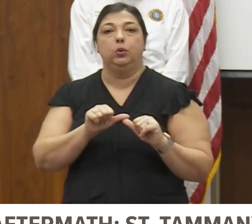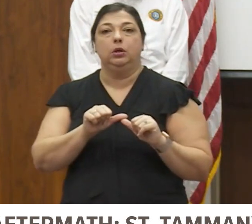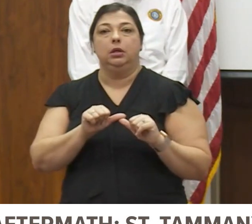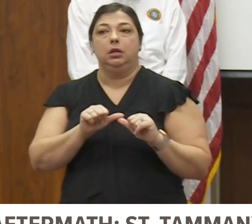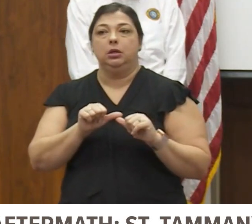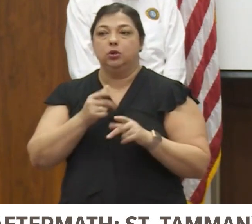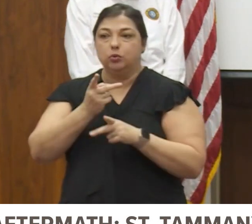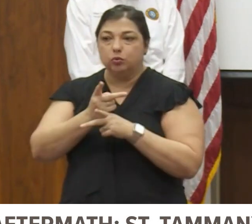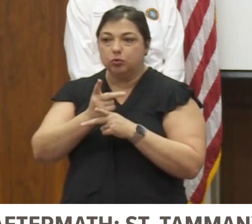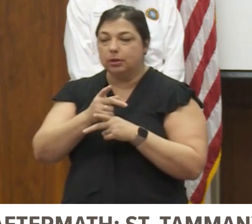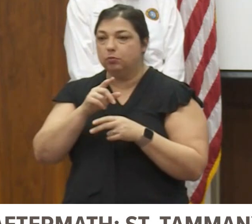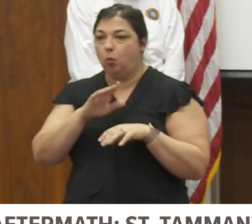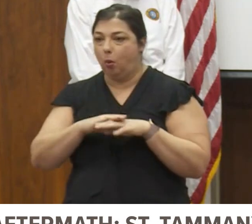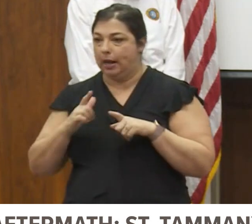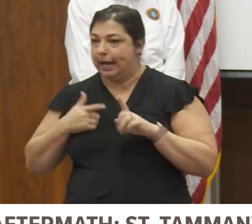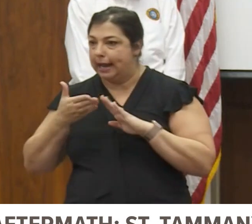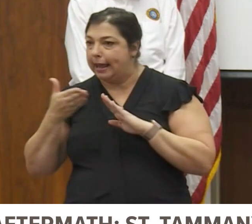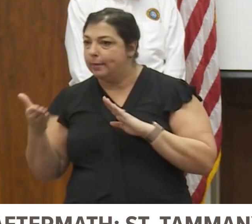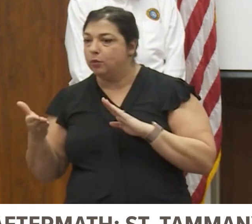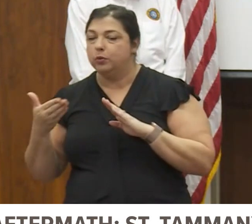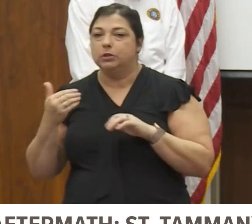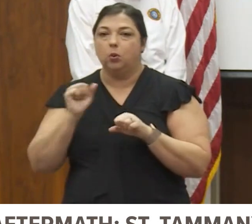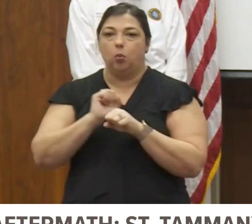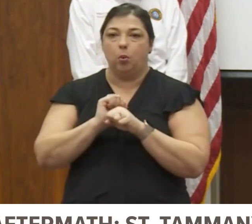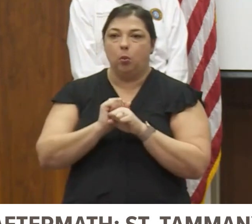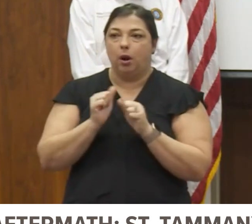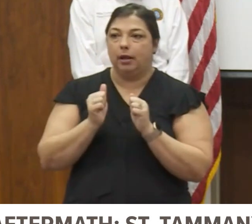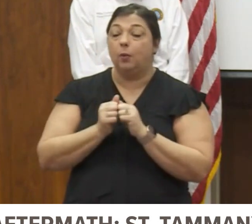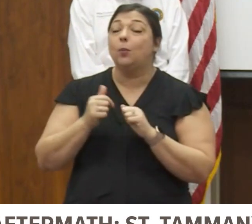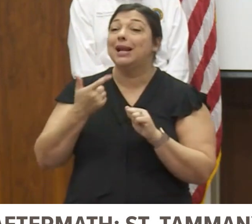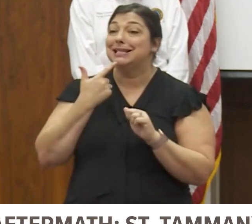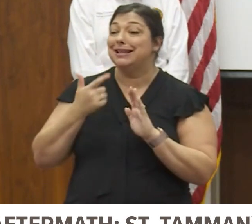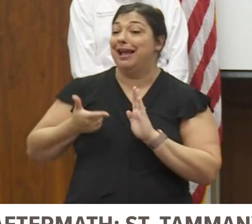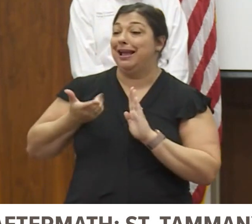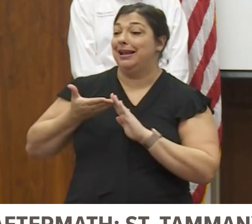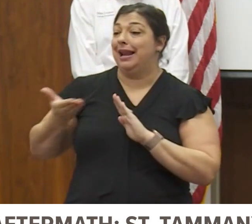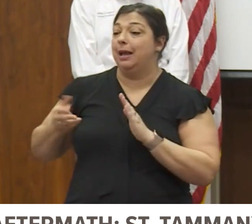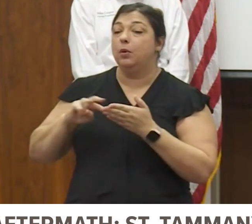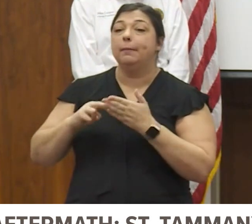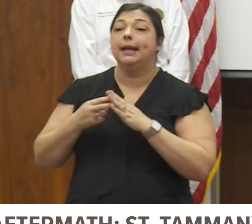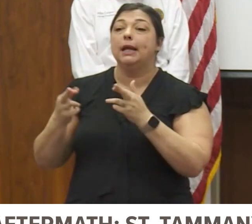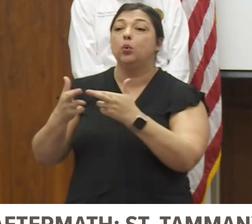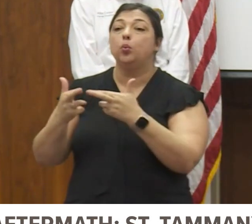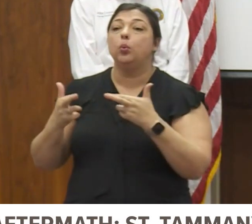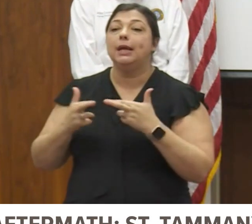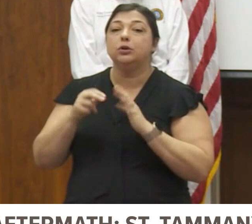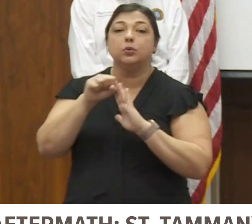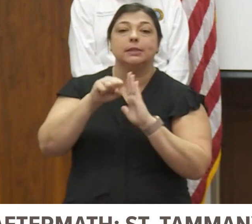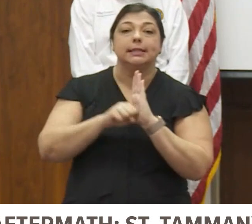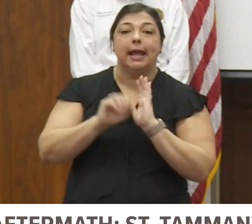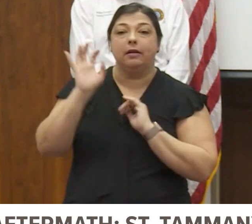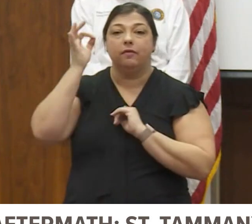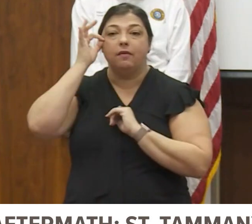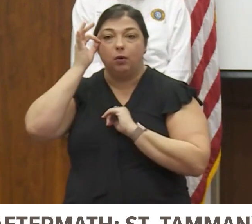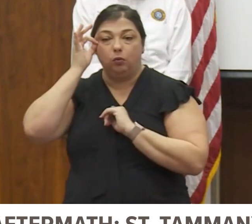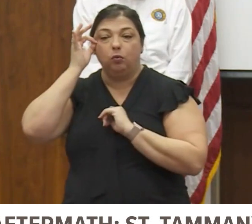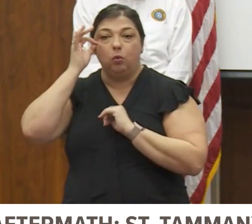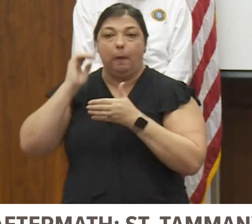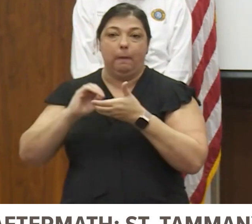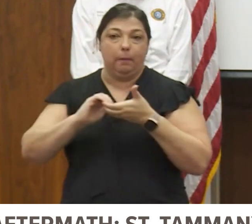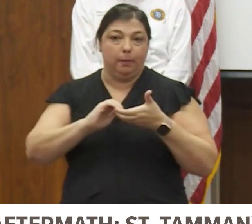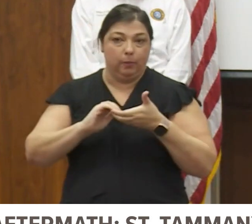neighbors also. We're working with our neighbors. course, when I say neighbors, that's our region, our state, and our federal stakeholders.